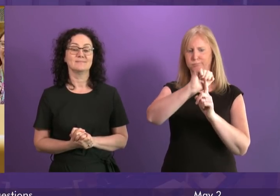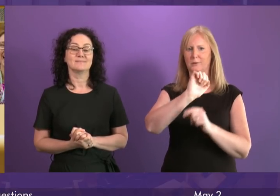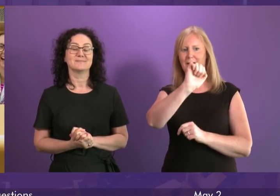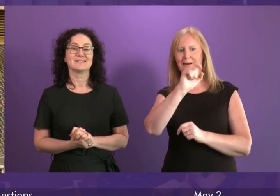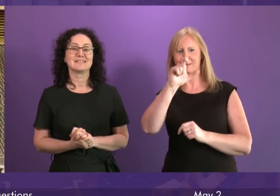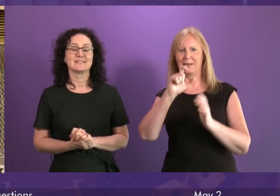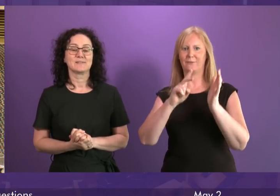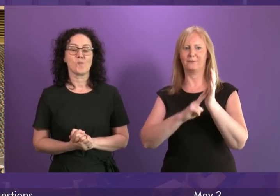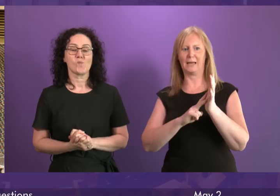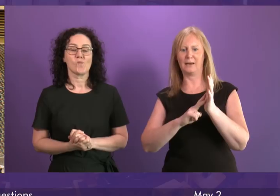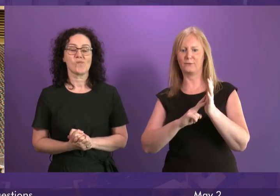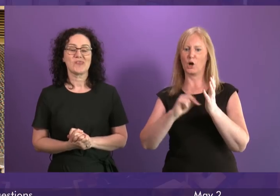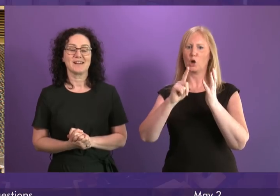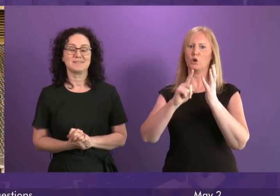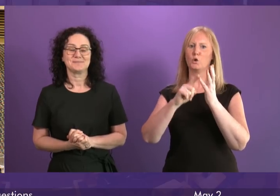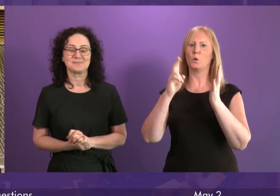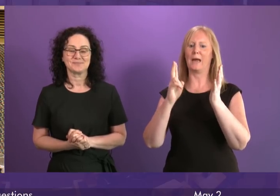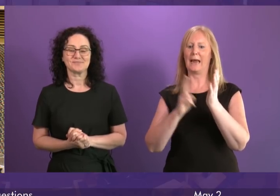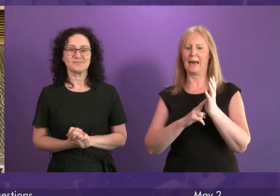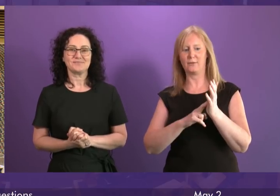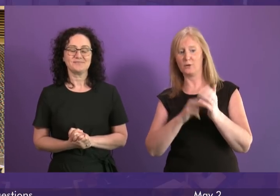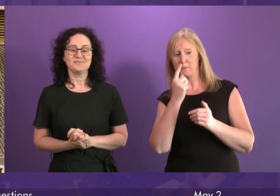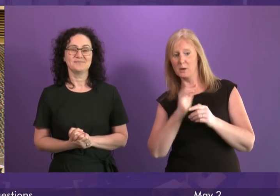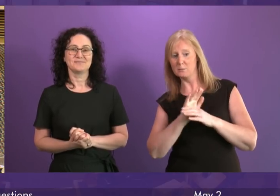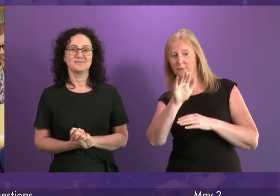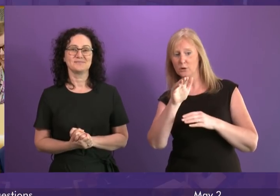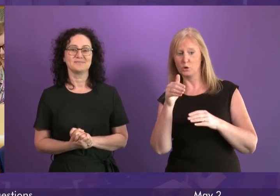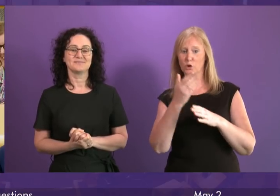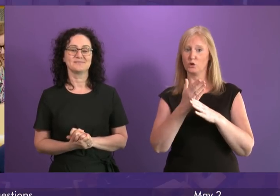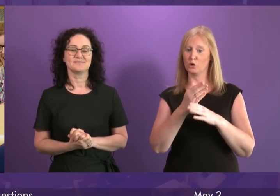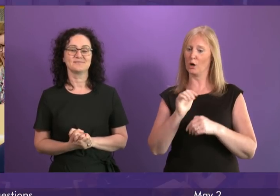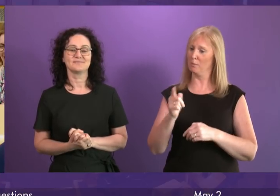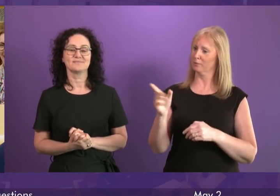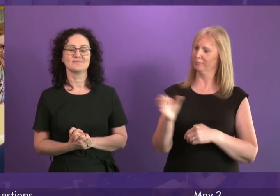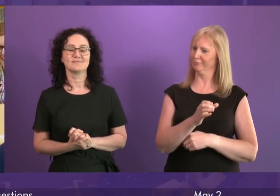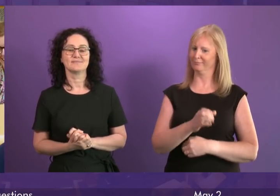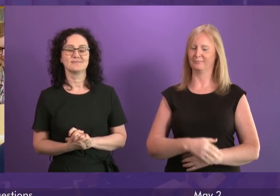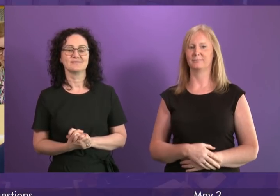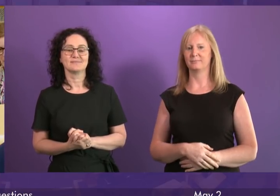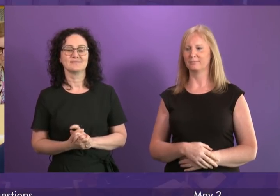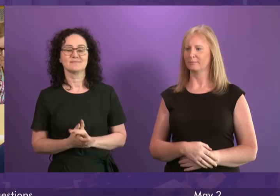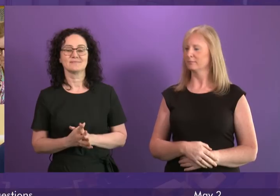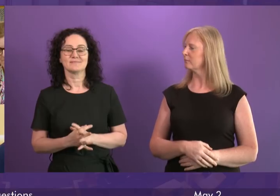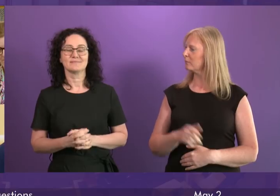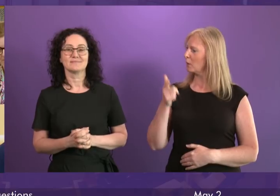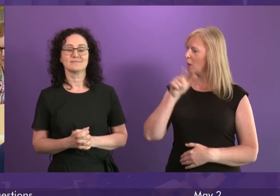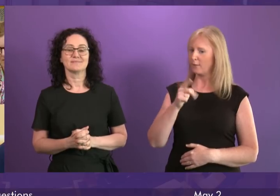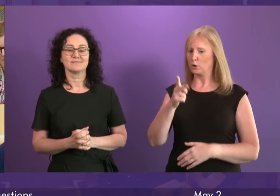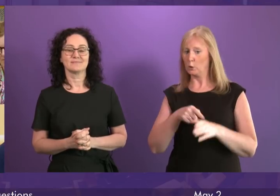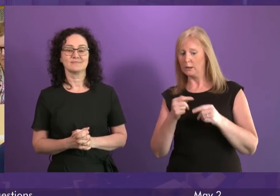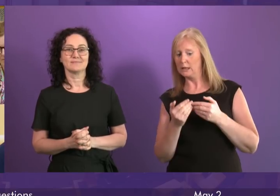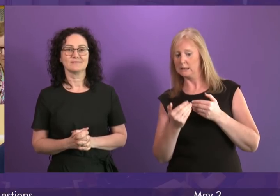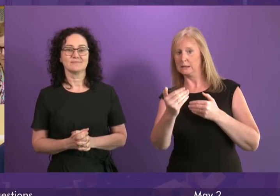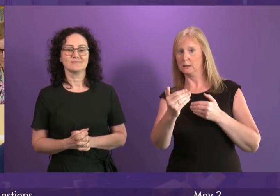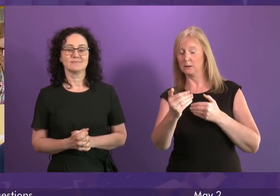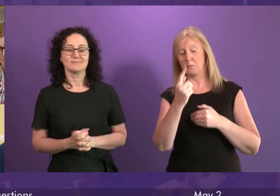UN where she's looking for a future job opportunity. But let me wish her well in the two years, or perhaps significantly